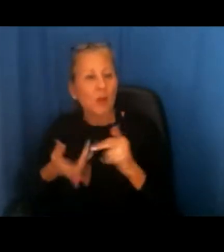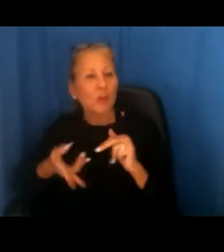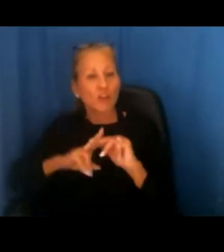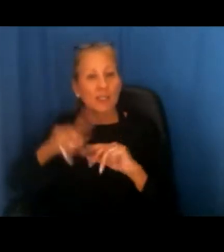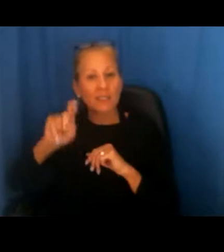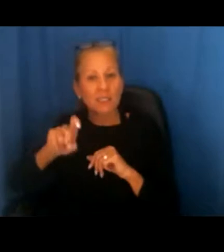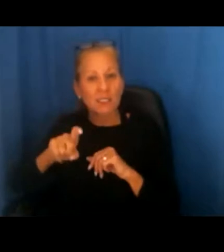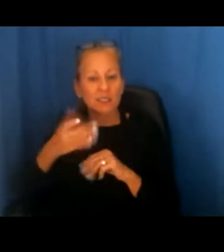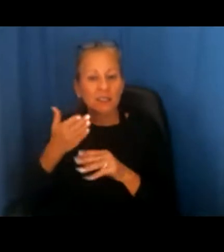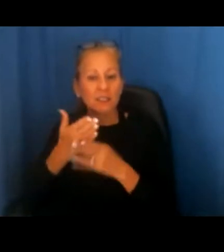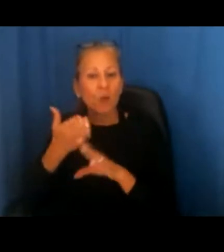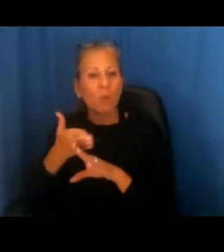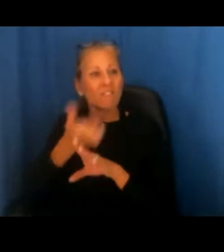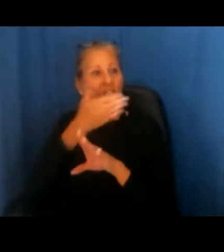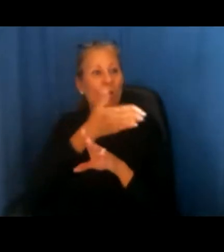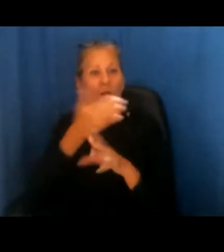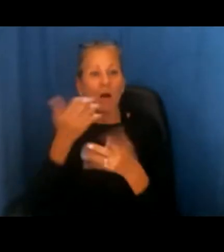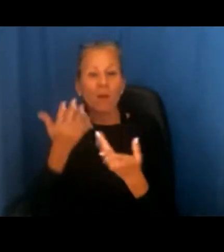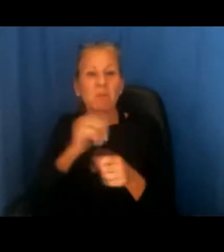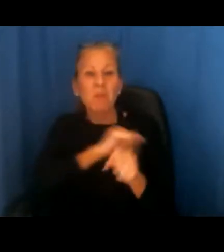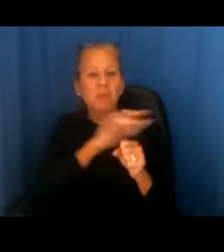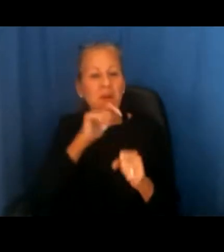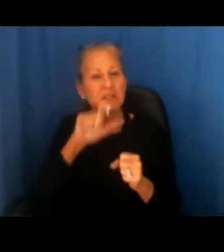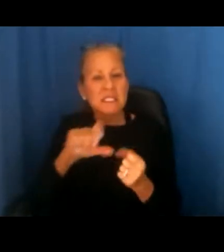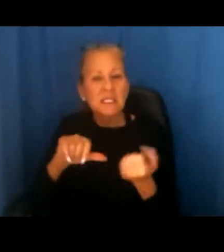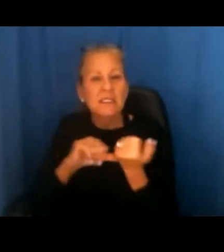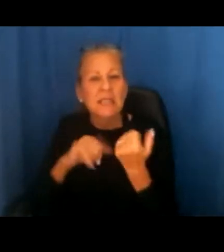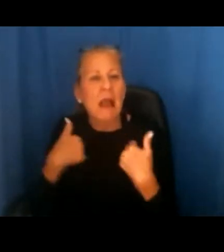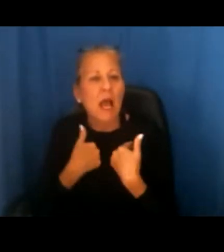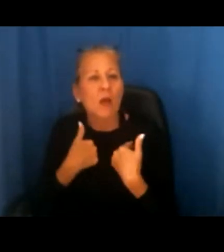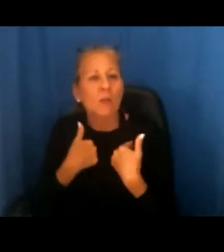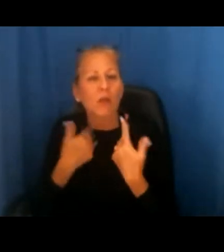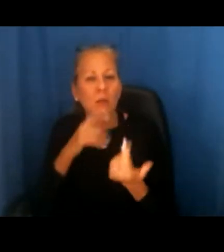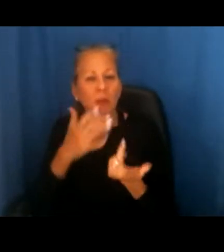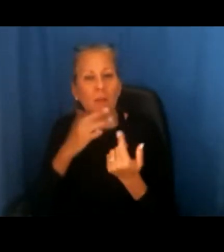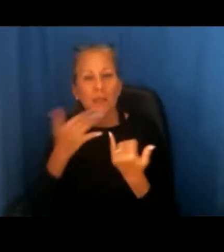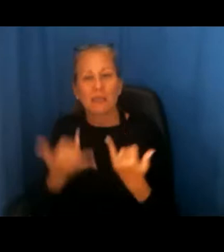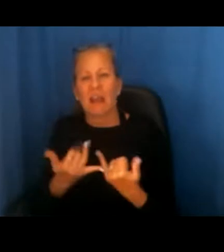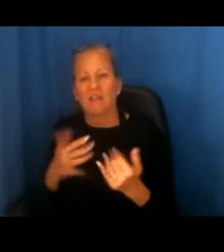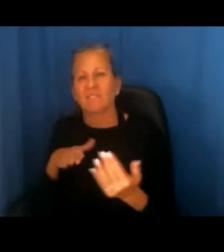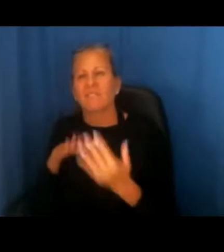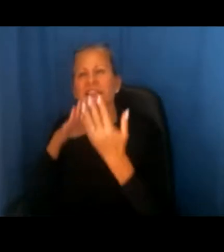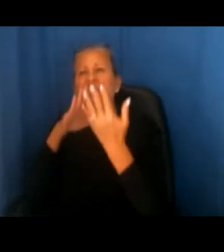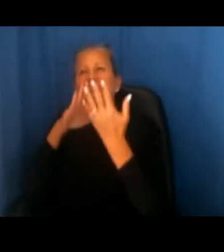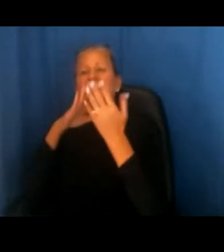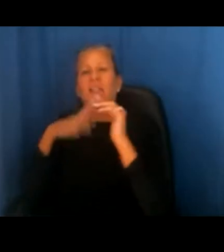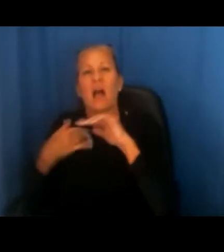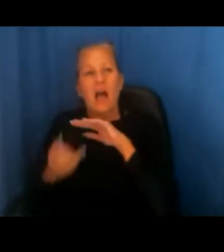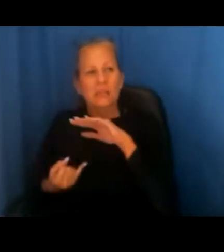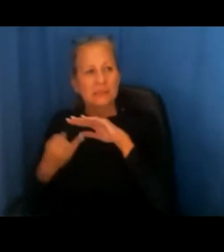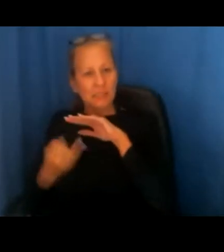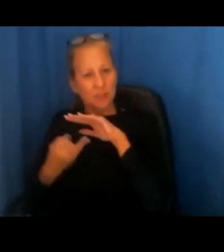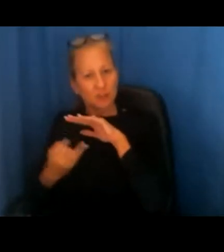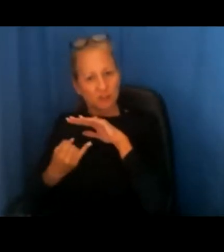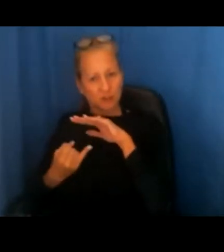Someone before the pandemic maybe didn't need an assistance animal but now that they're facing some of the isolation and